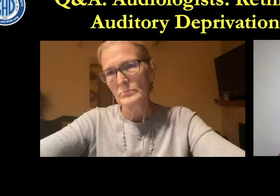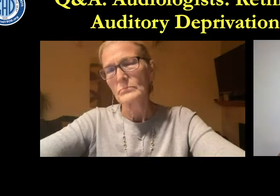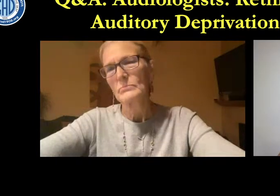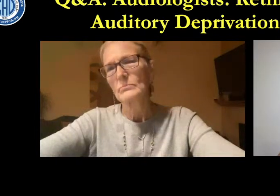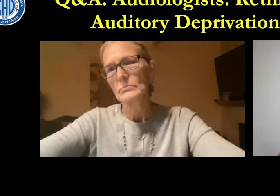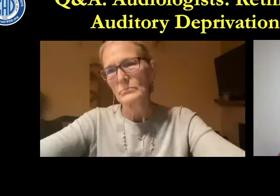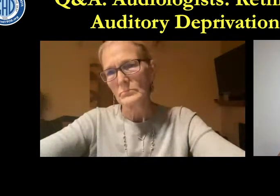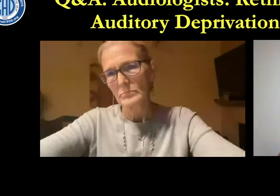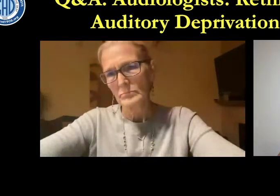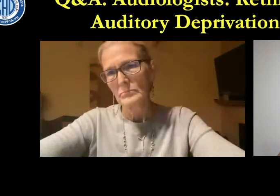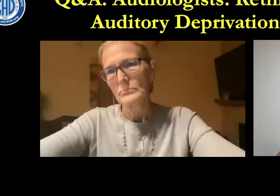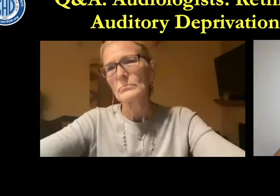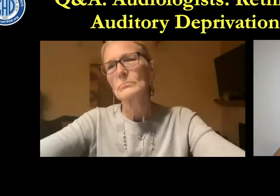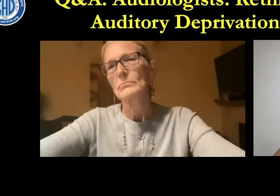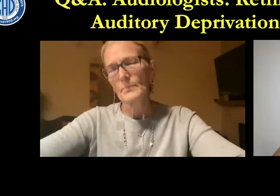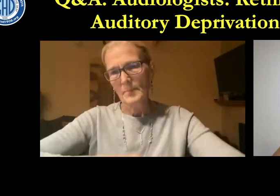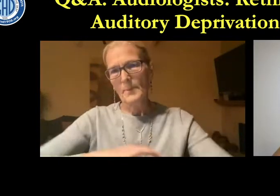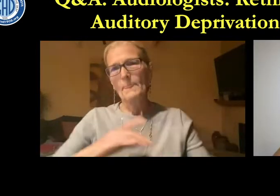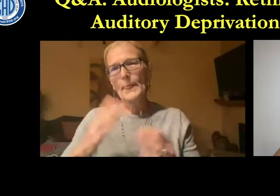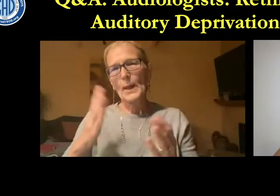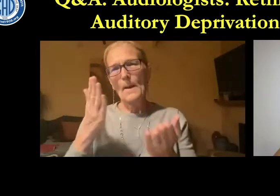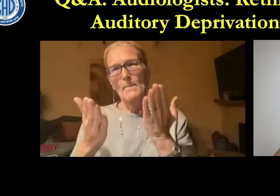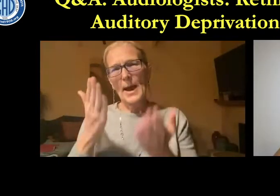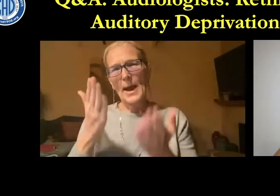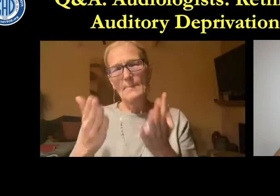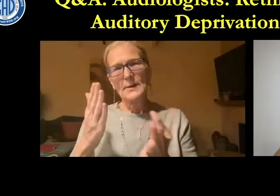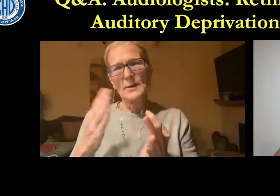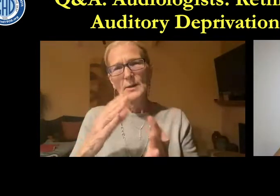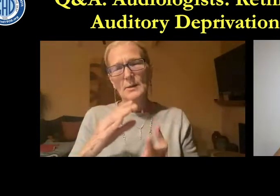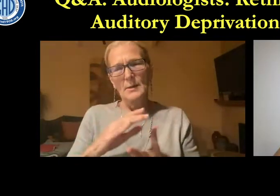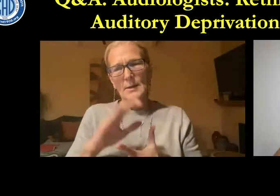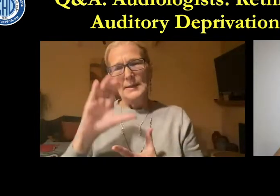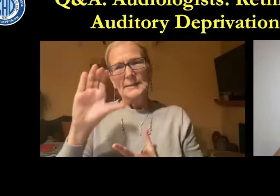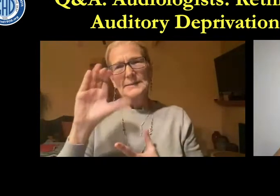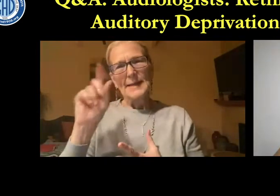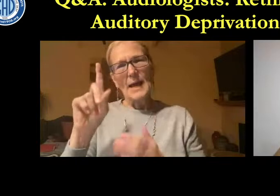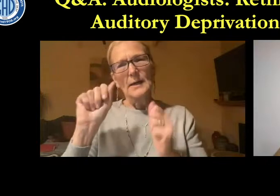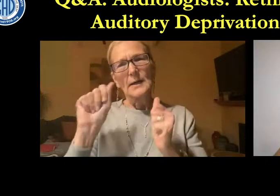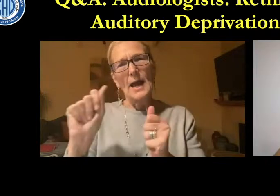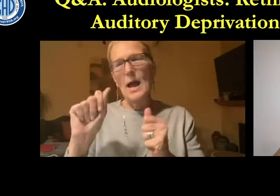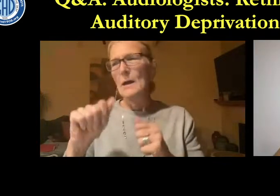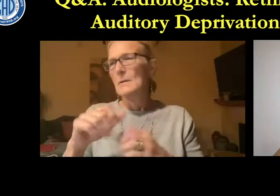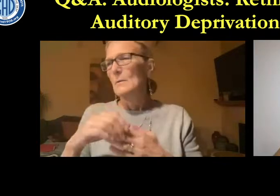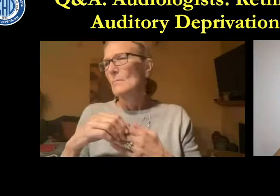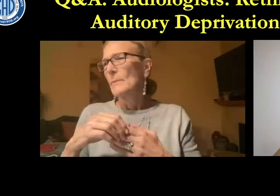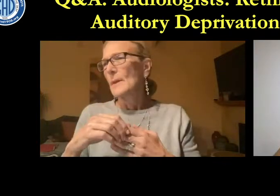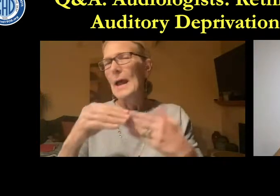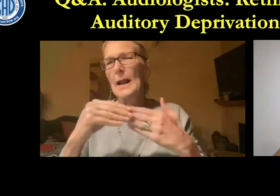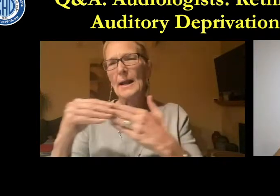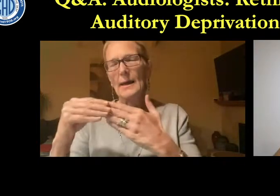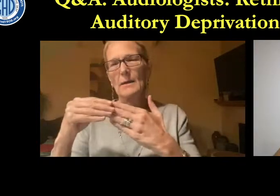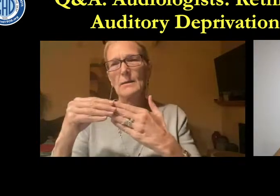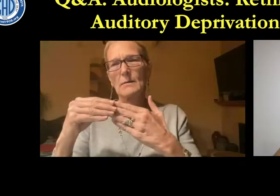to have a much more receptive and open mindset to the field